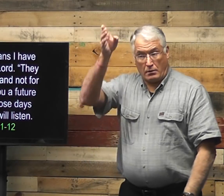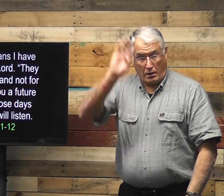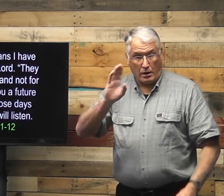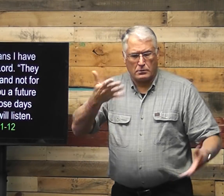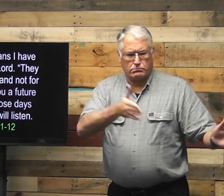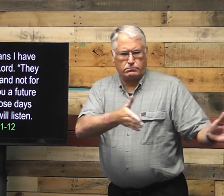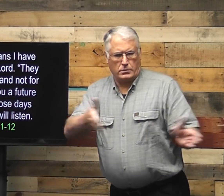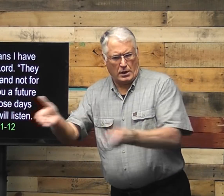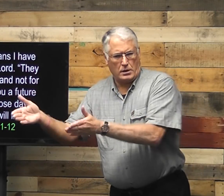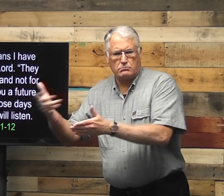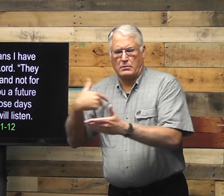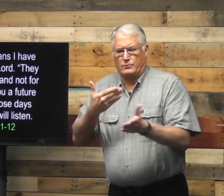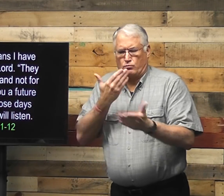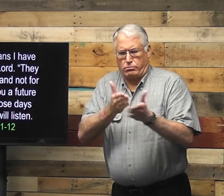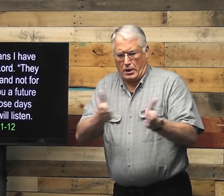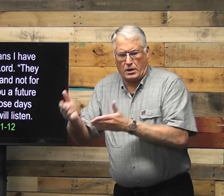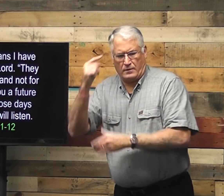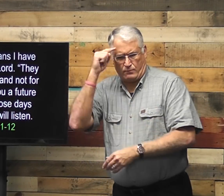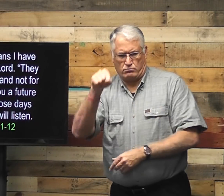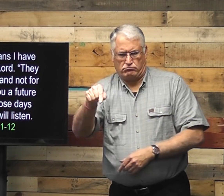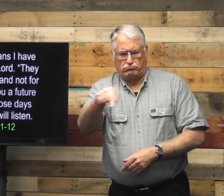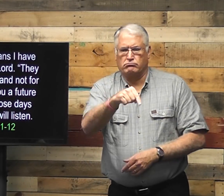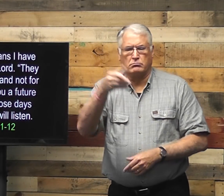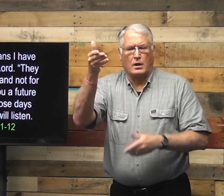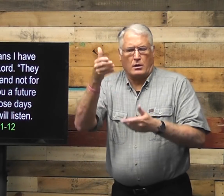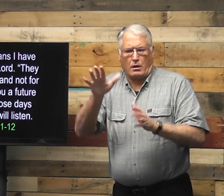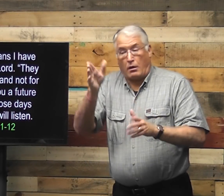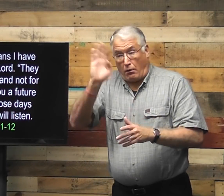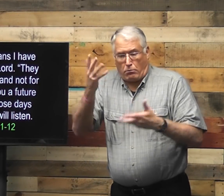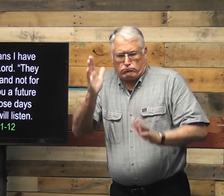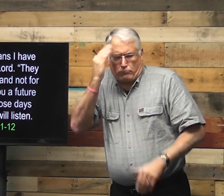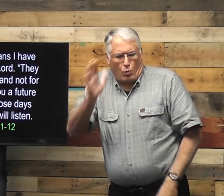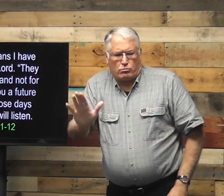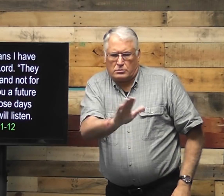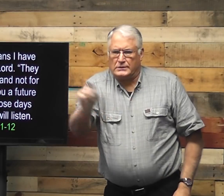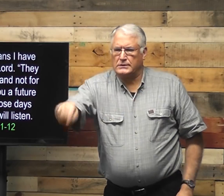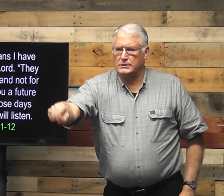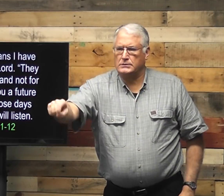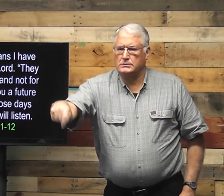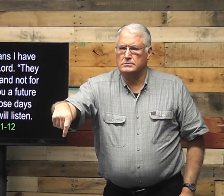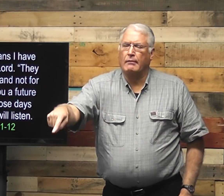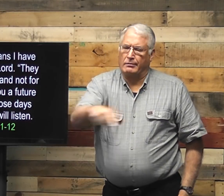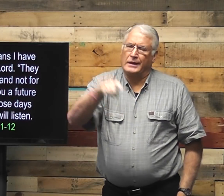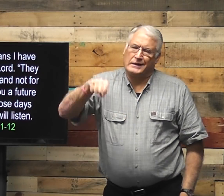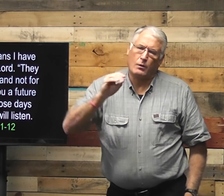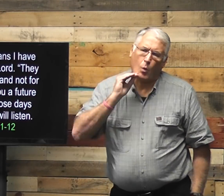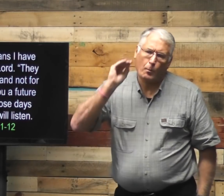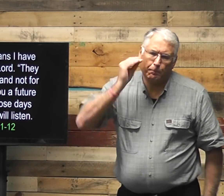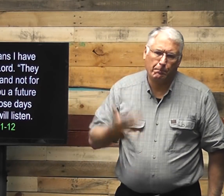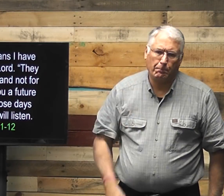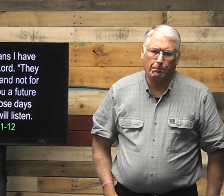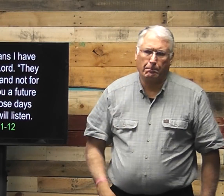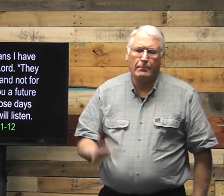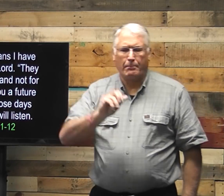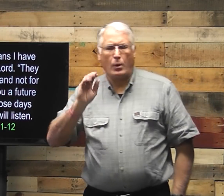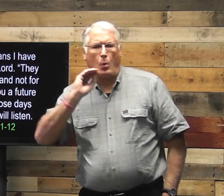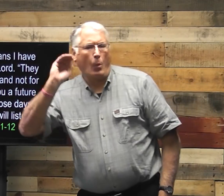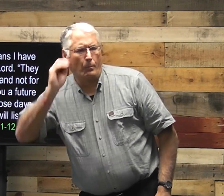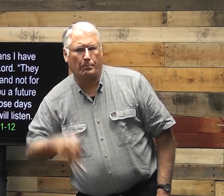So, God had already had a plan, a good plan for the people of Israel. He already knew what their needs were. They needed a home.